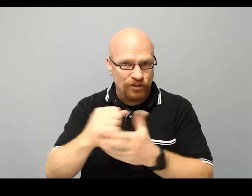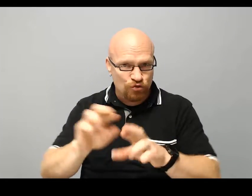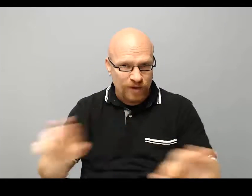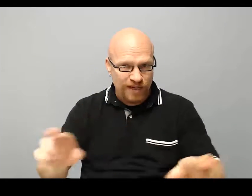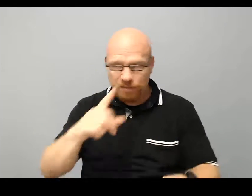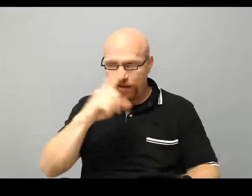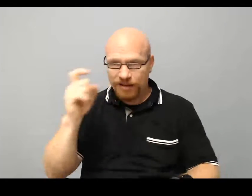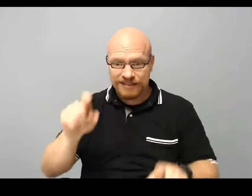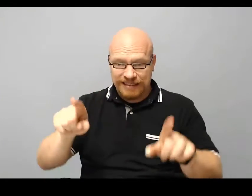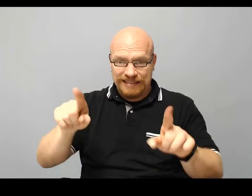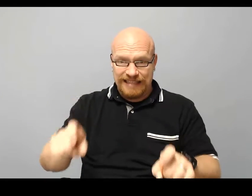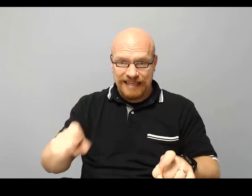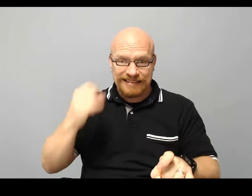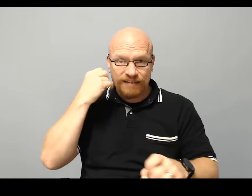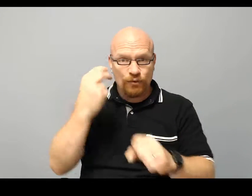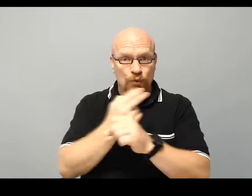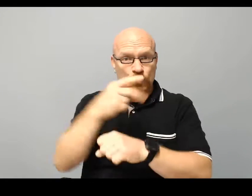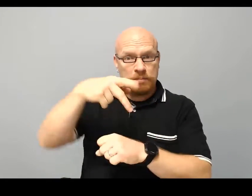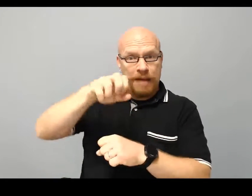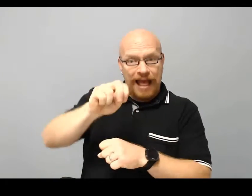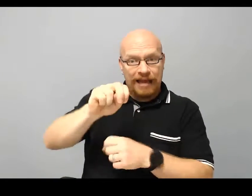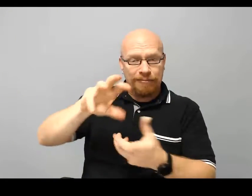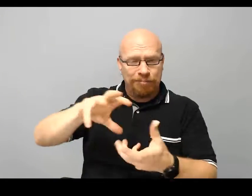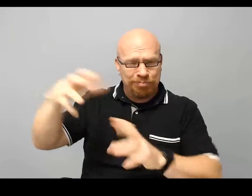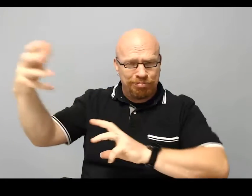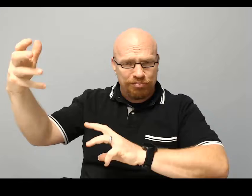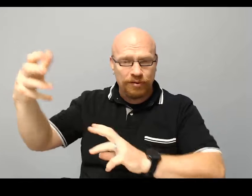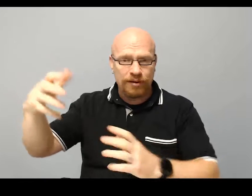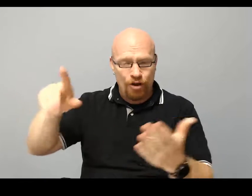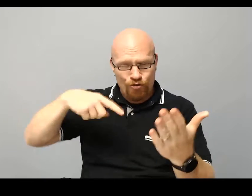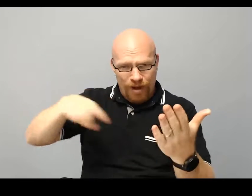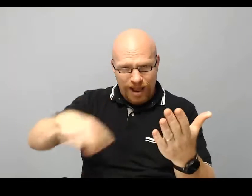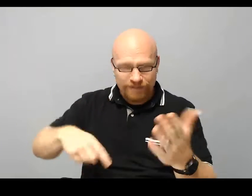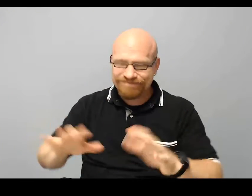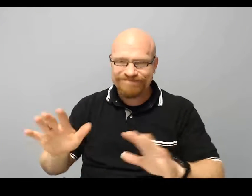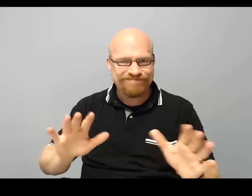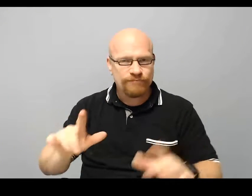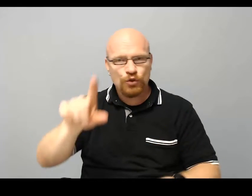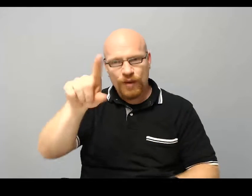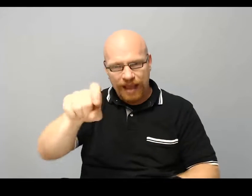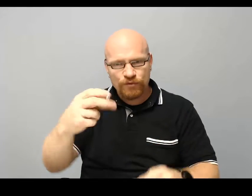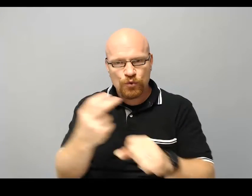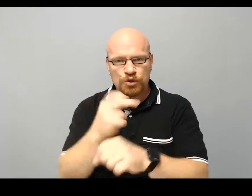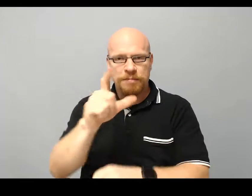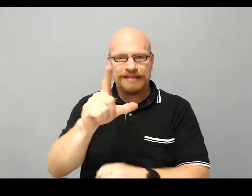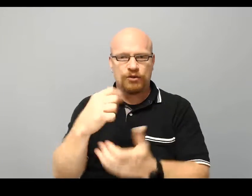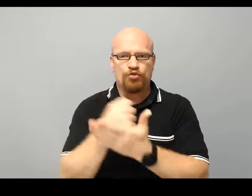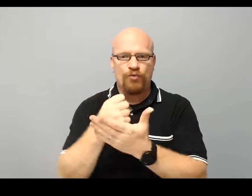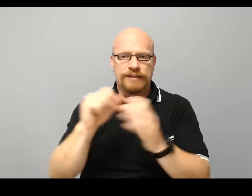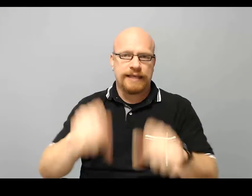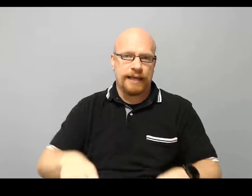ready, because test, if you use pen, crack, you have to use pencil to erase pencil.